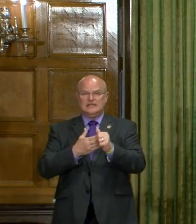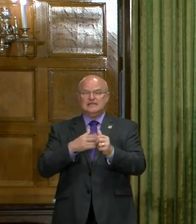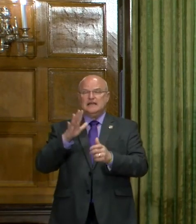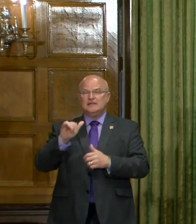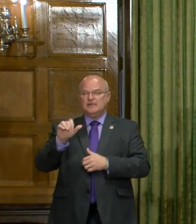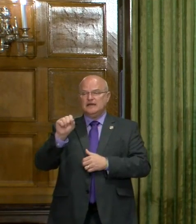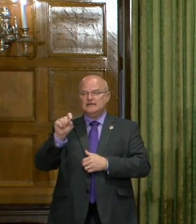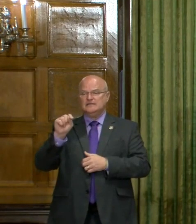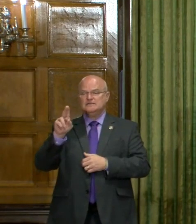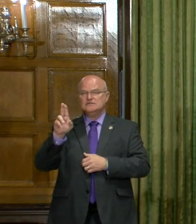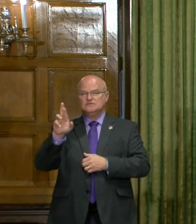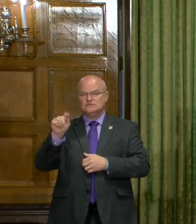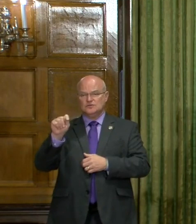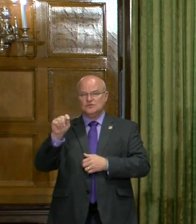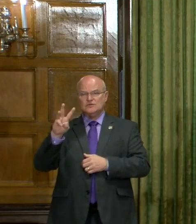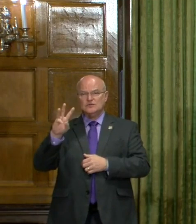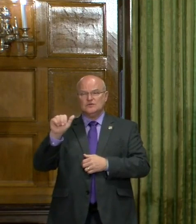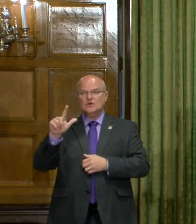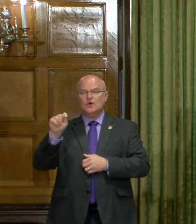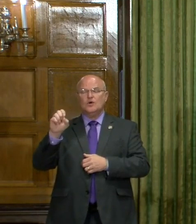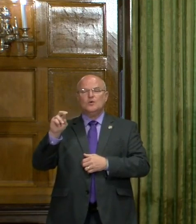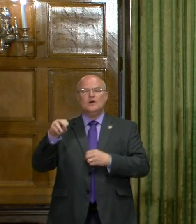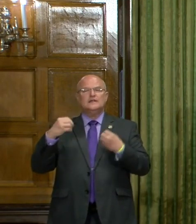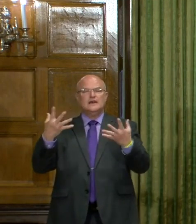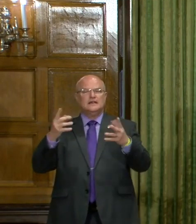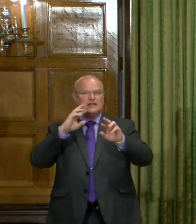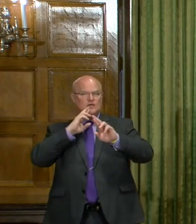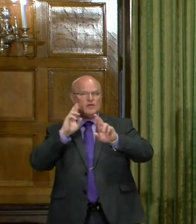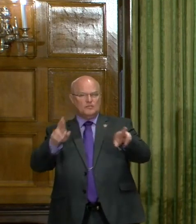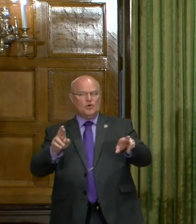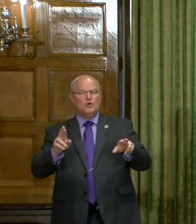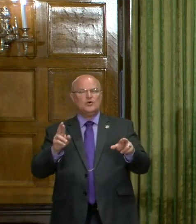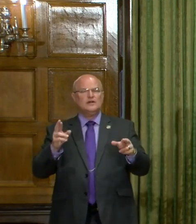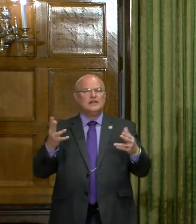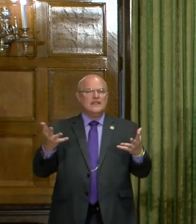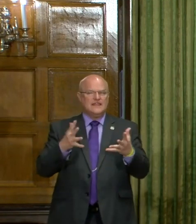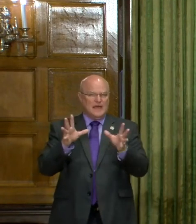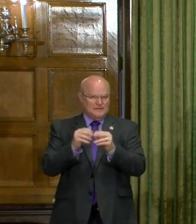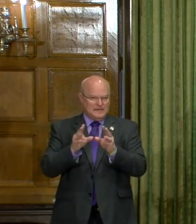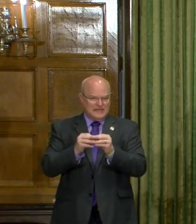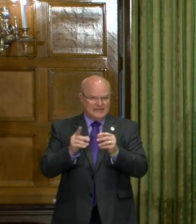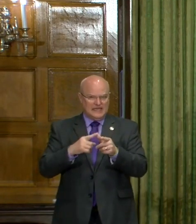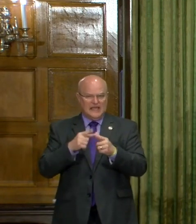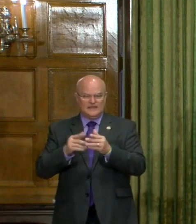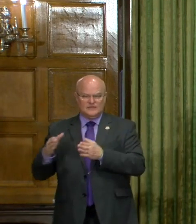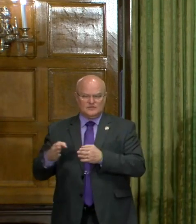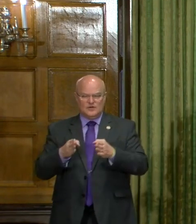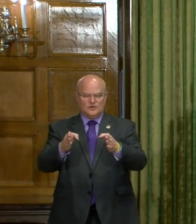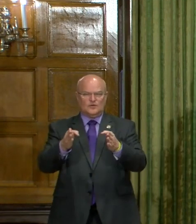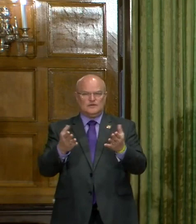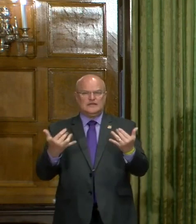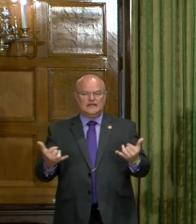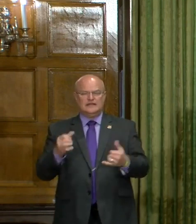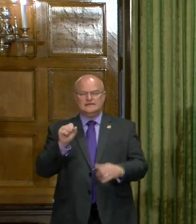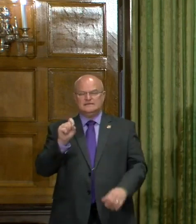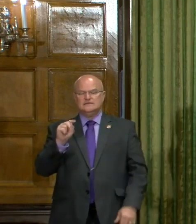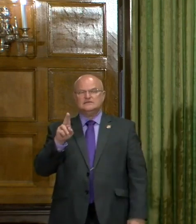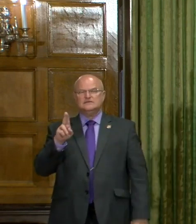Stuart Walton. And I wanted him to come and give a report as to that meeting and the direction we're going. Stuart.